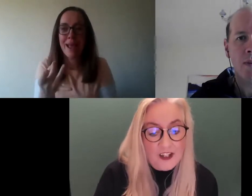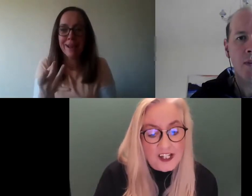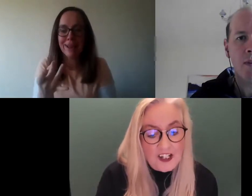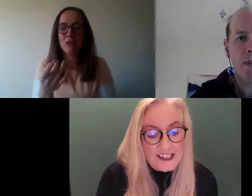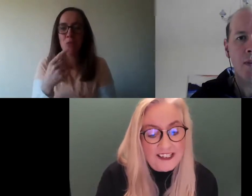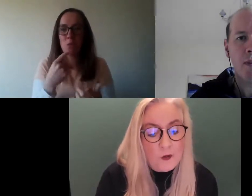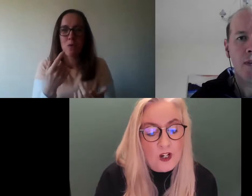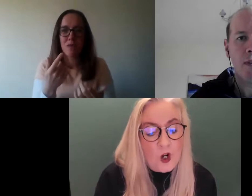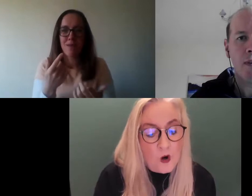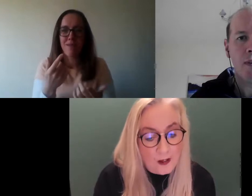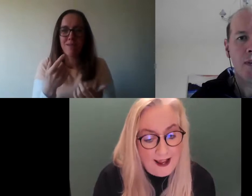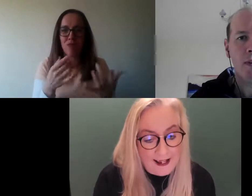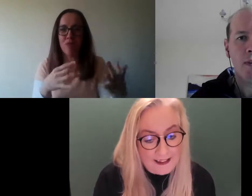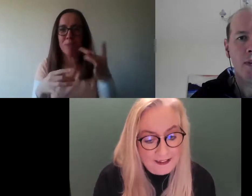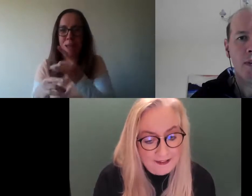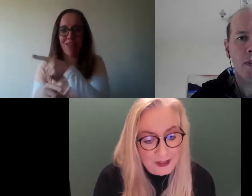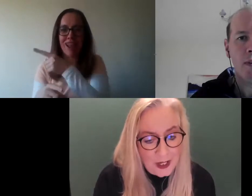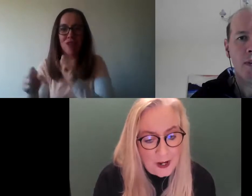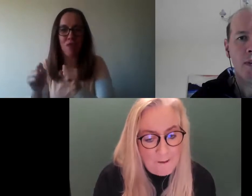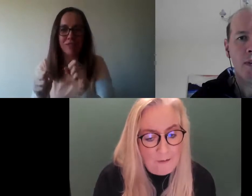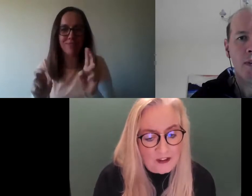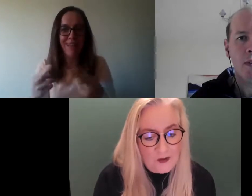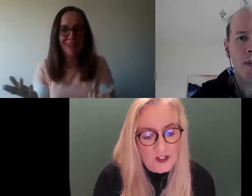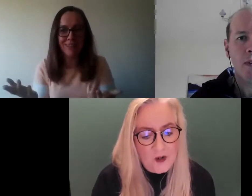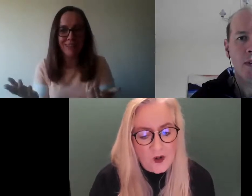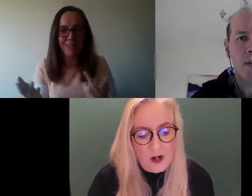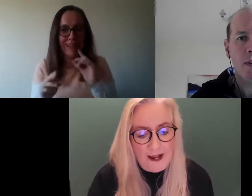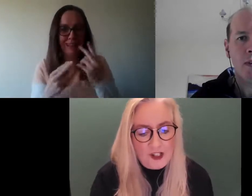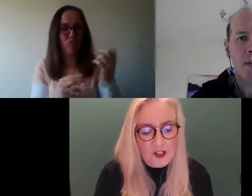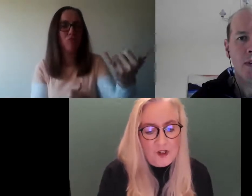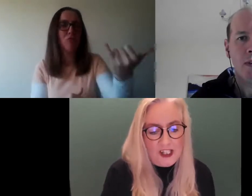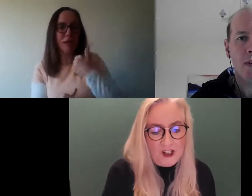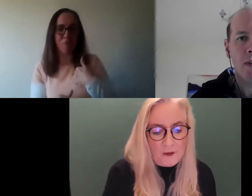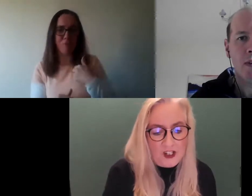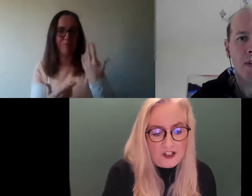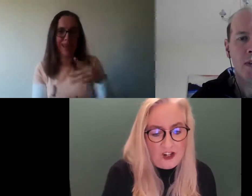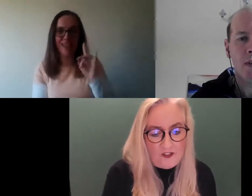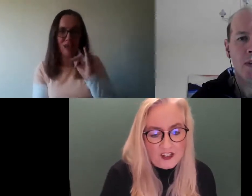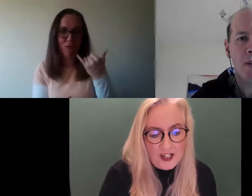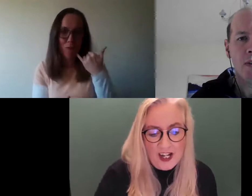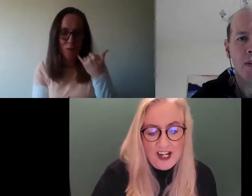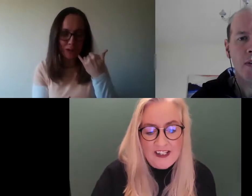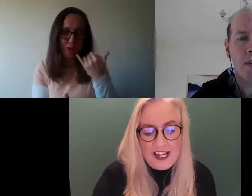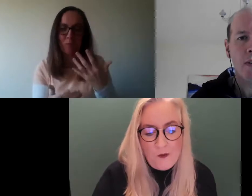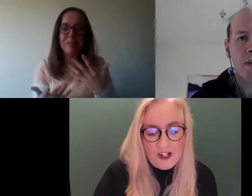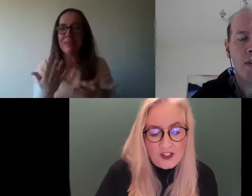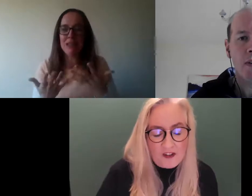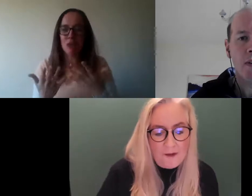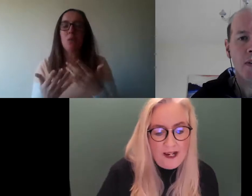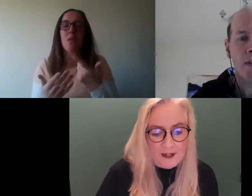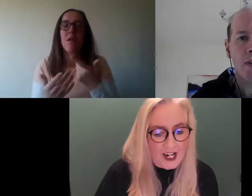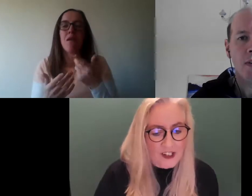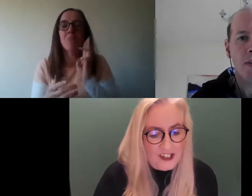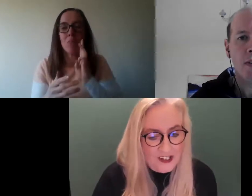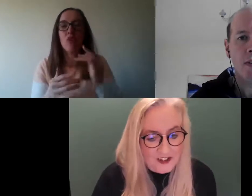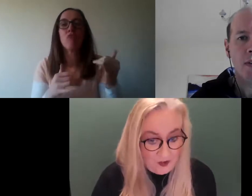Now, the doctor said they would call back, but there was no call back to the Interpreting Service. They wanted to